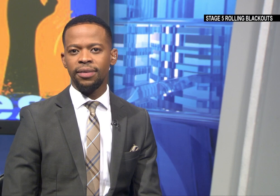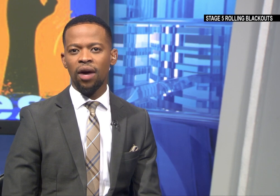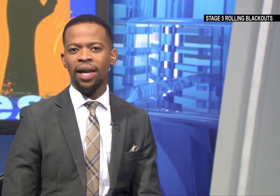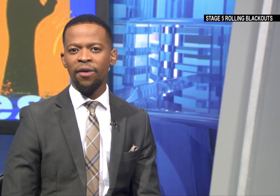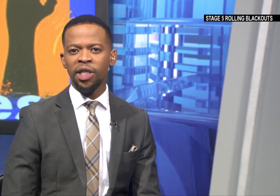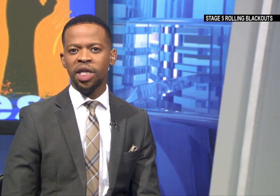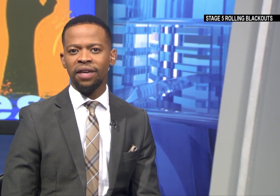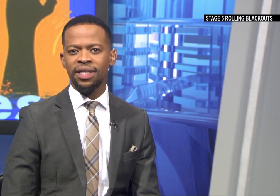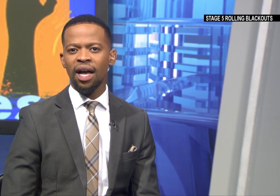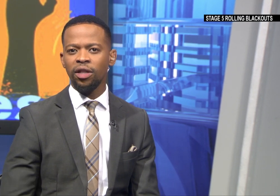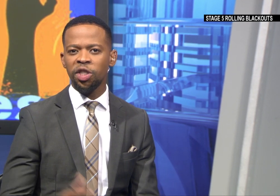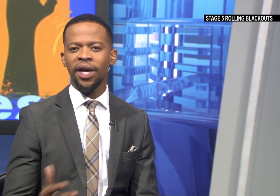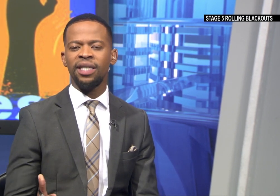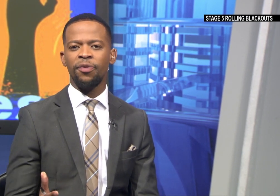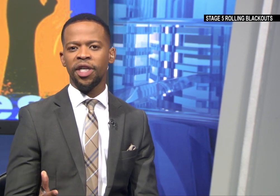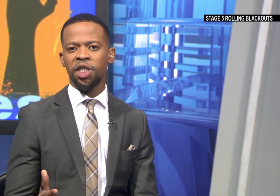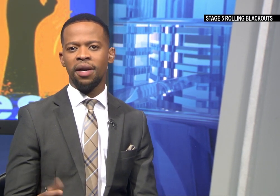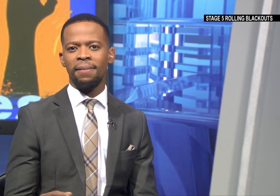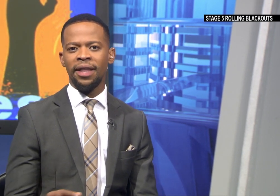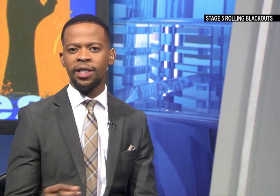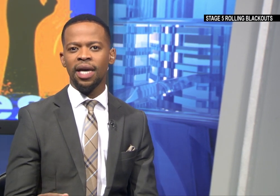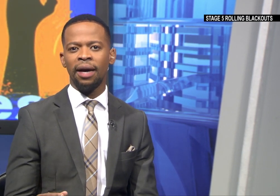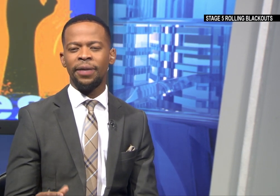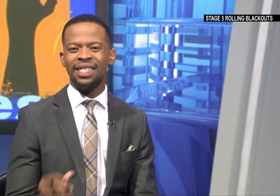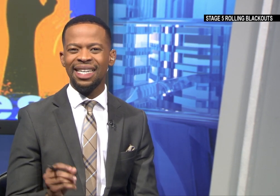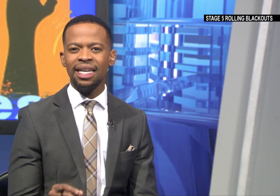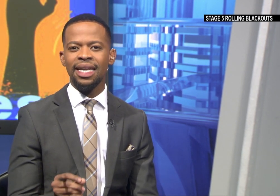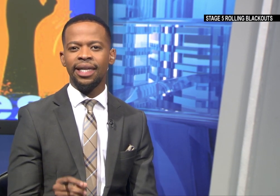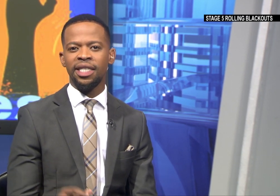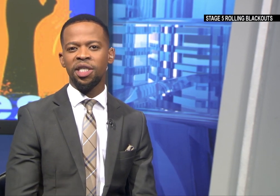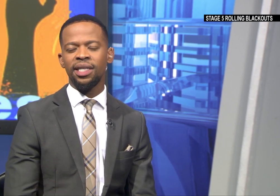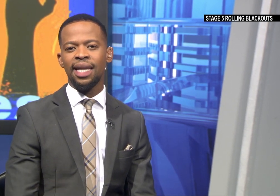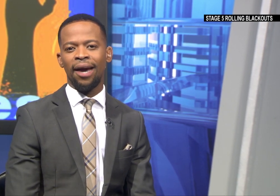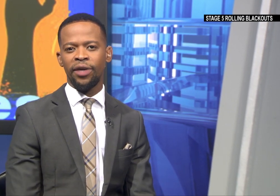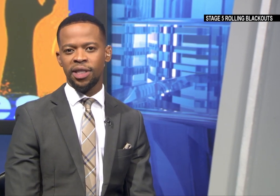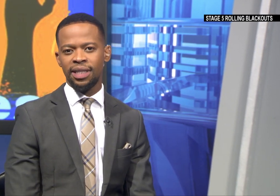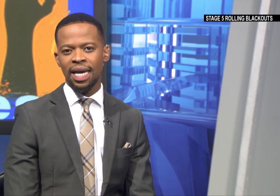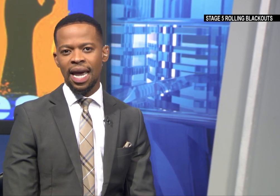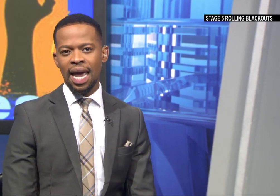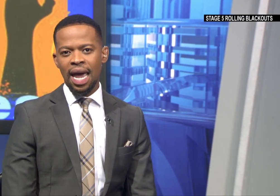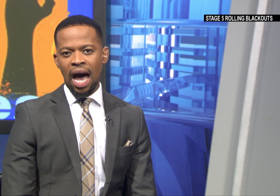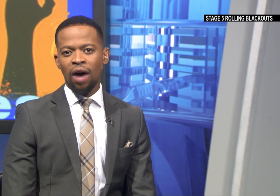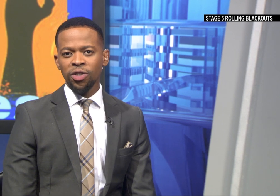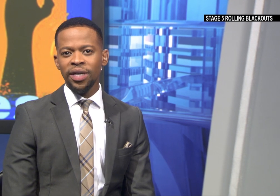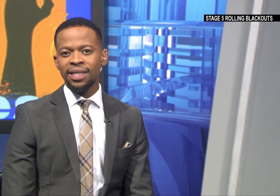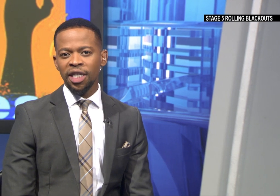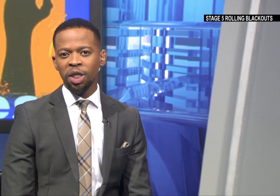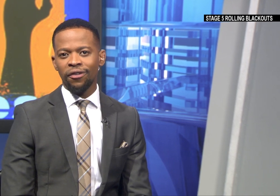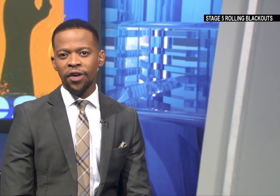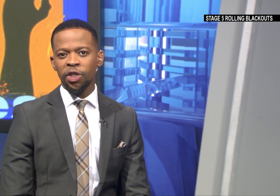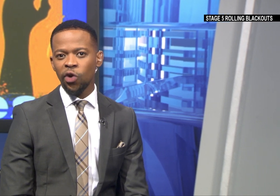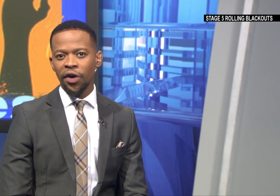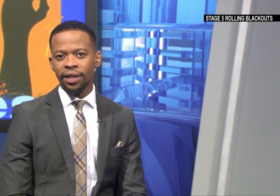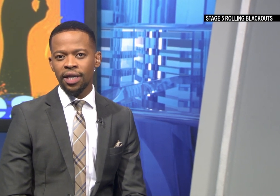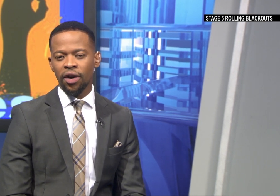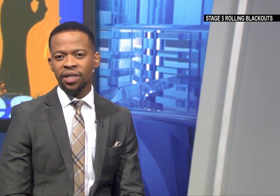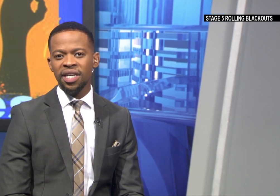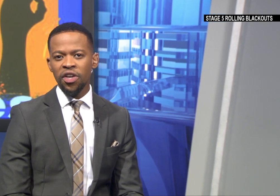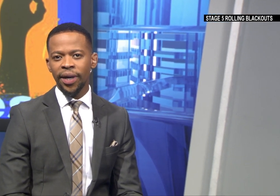Now language gives culture, expression, mother tongue, particularly indigenous languages are also essential for ensuring the continuation